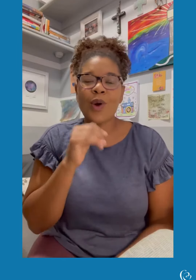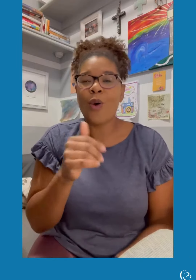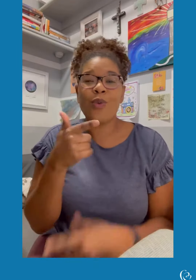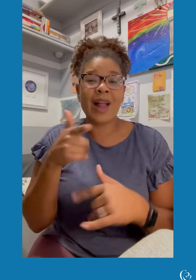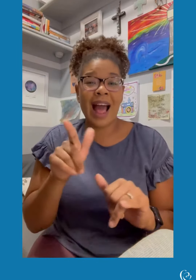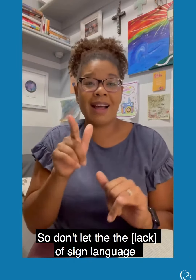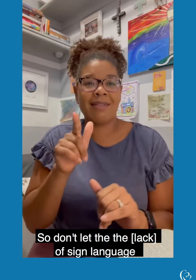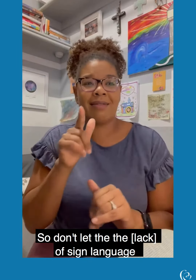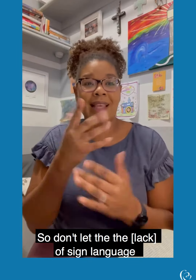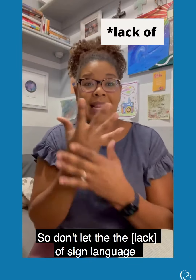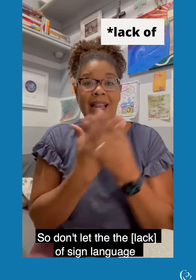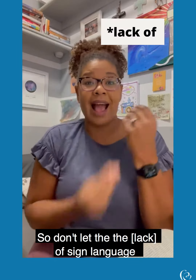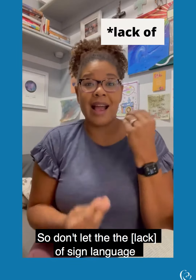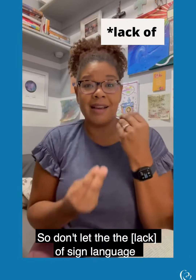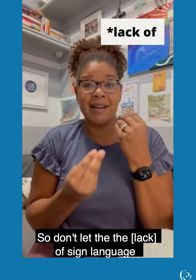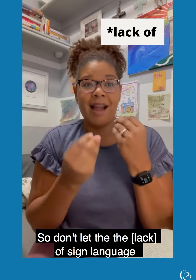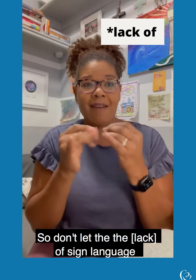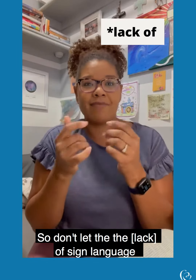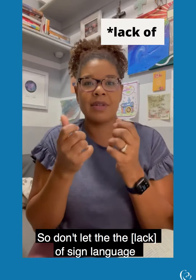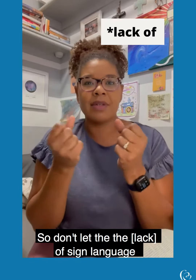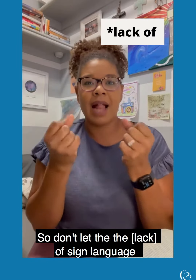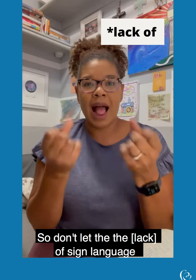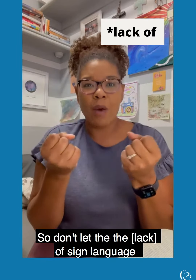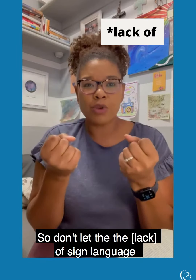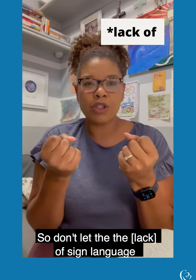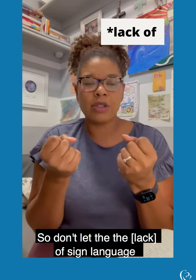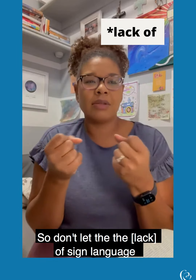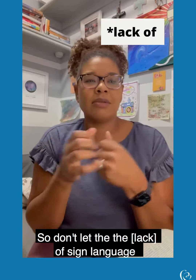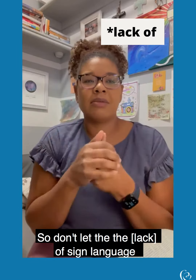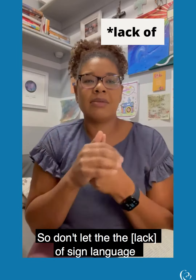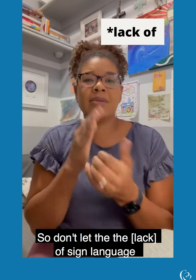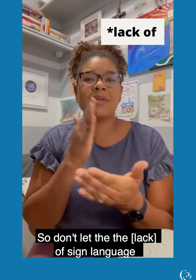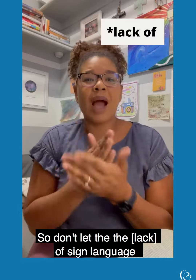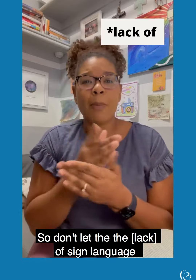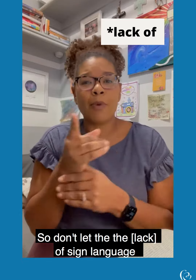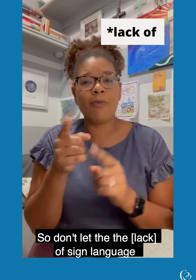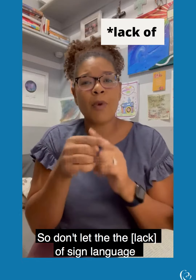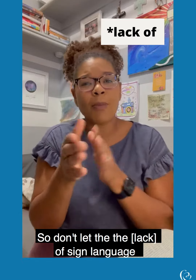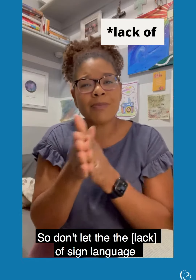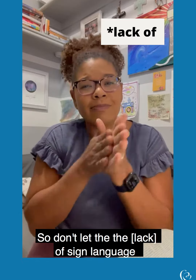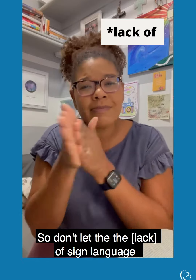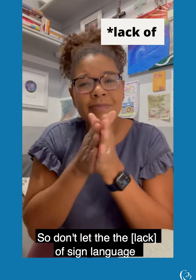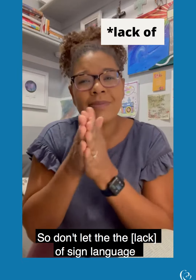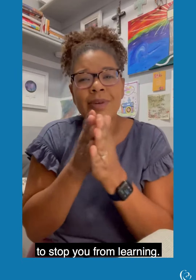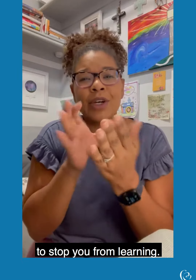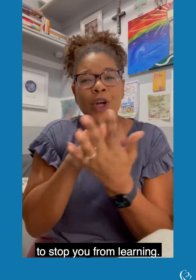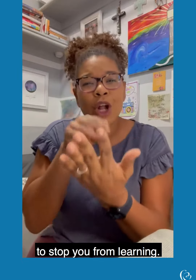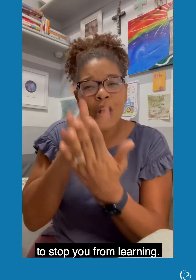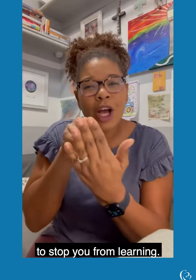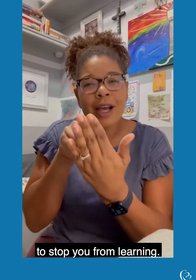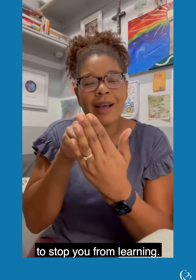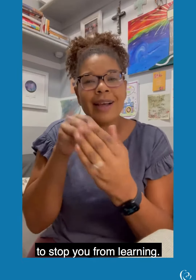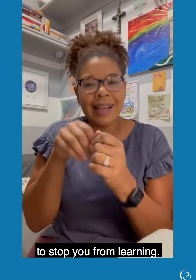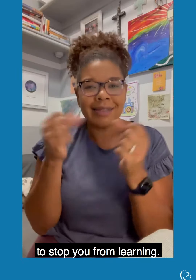So don't let the downfalls of sign language to stop you from learning